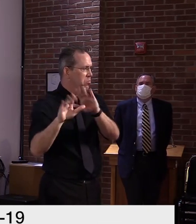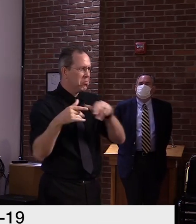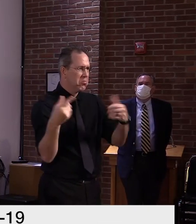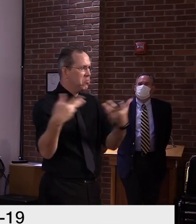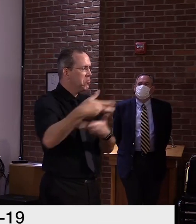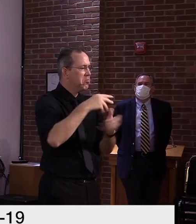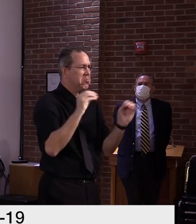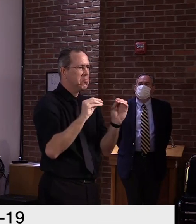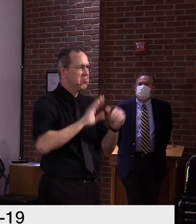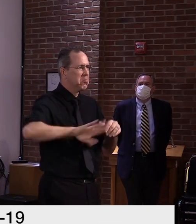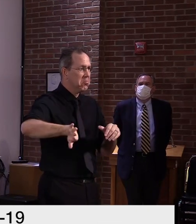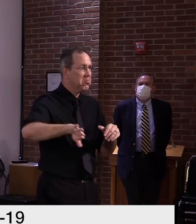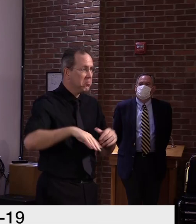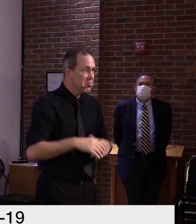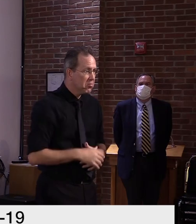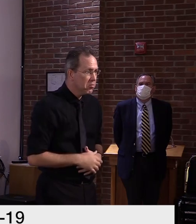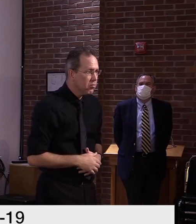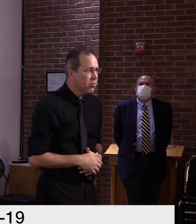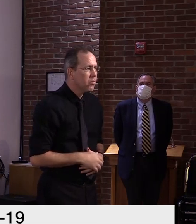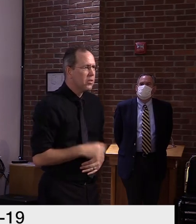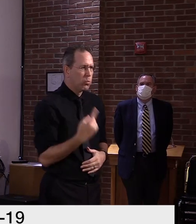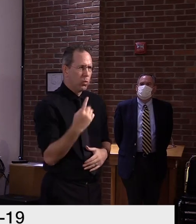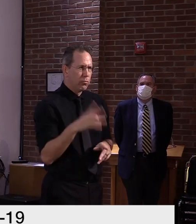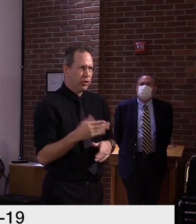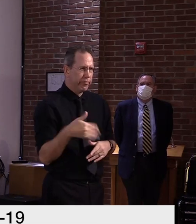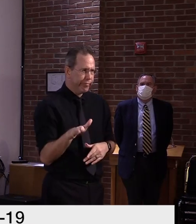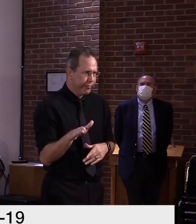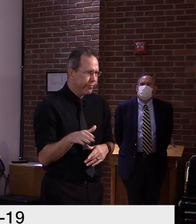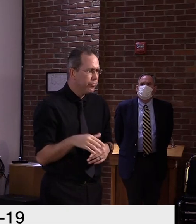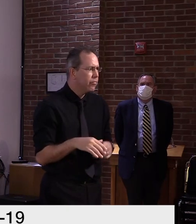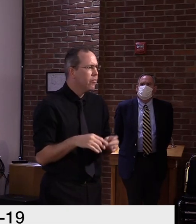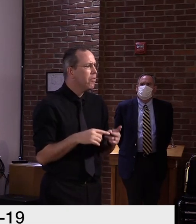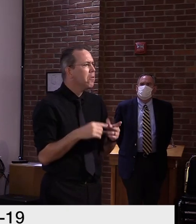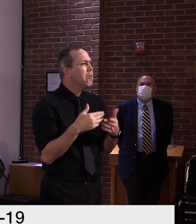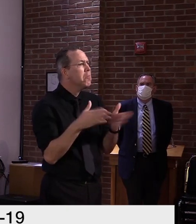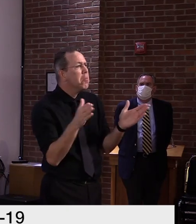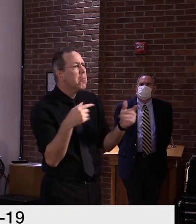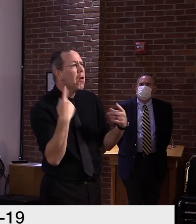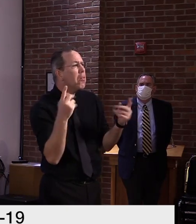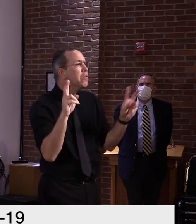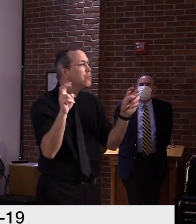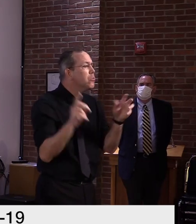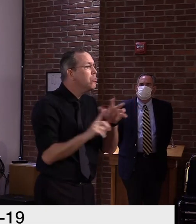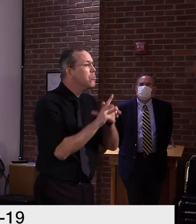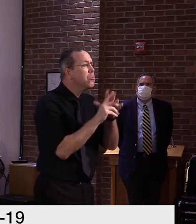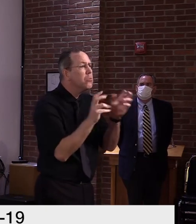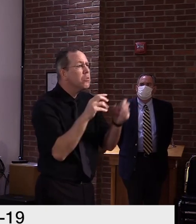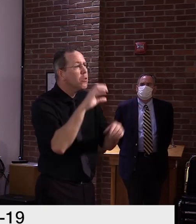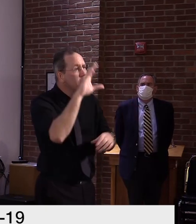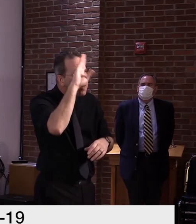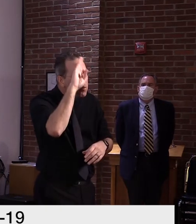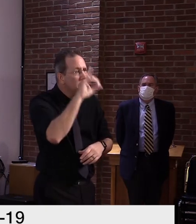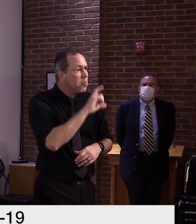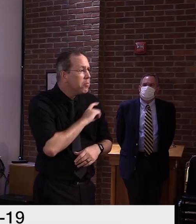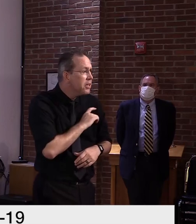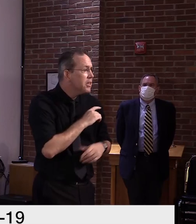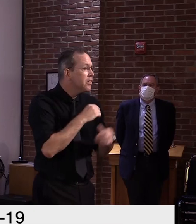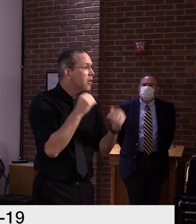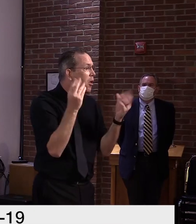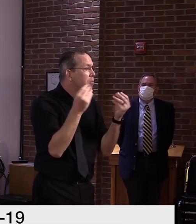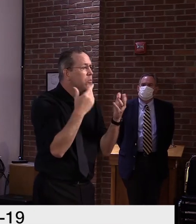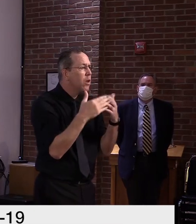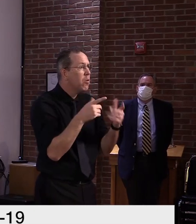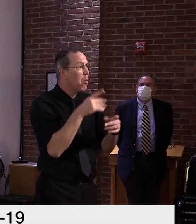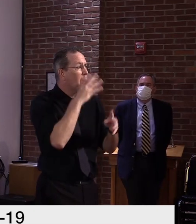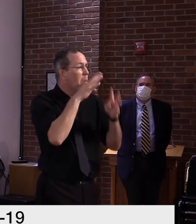abundant need to investigate other, uh, public safety officials, if you will. Um,